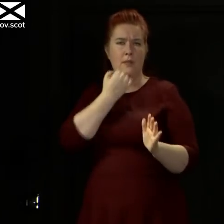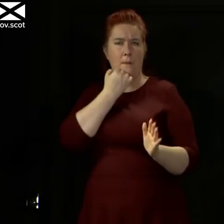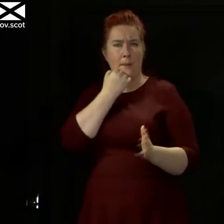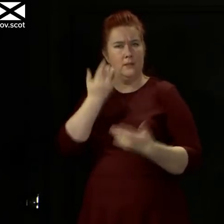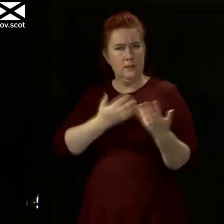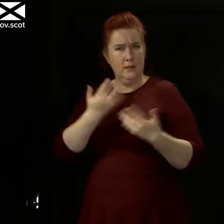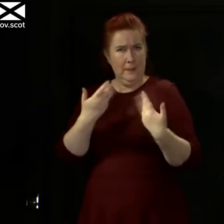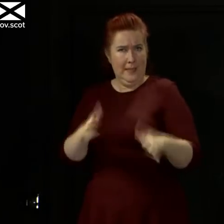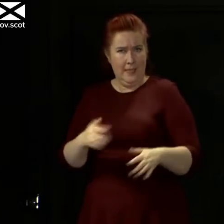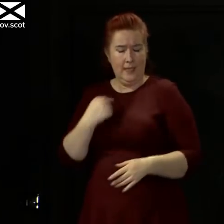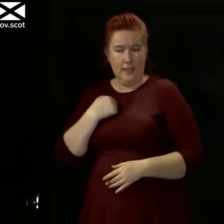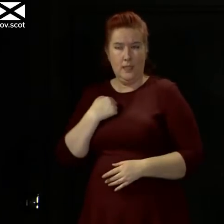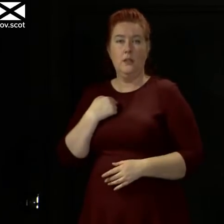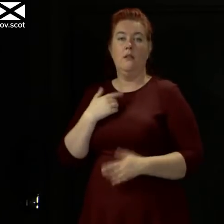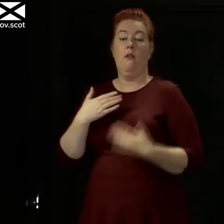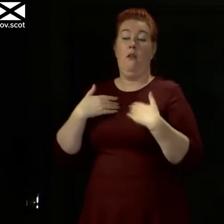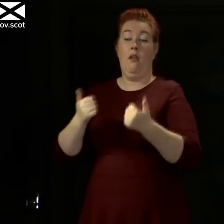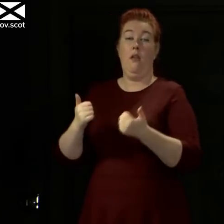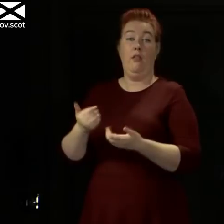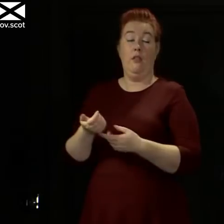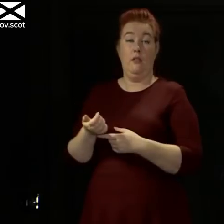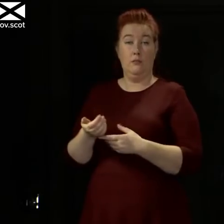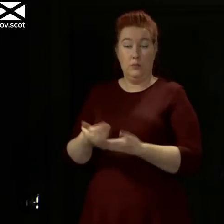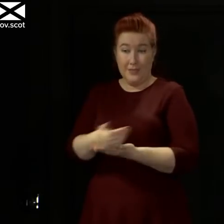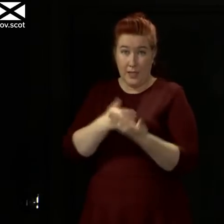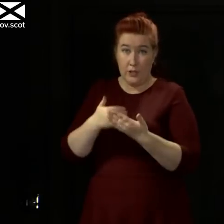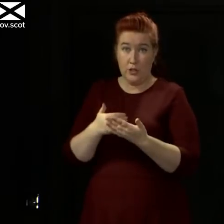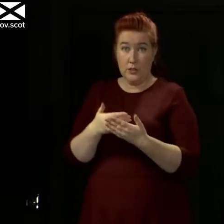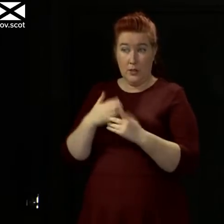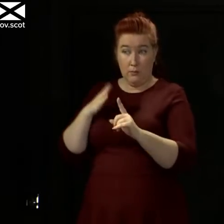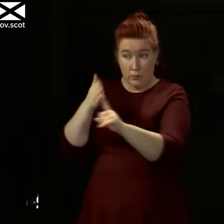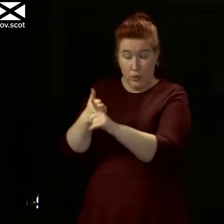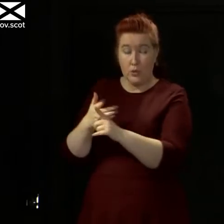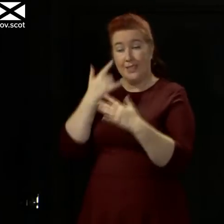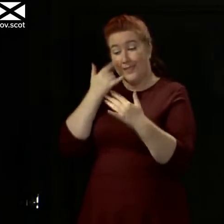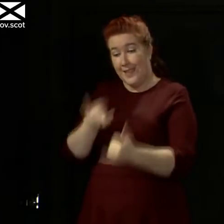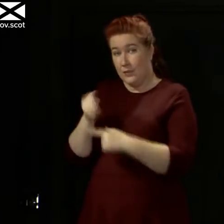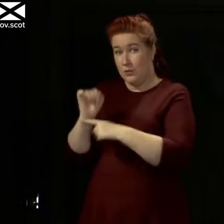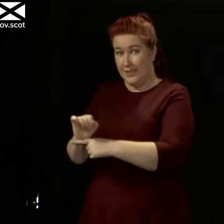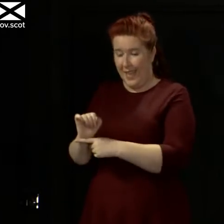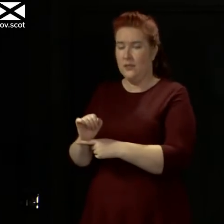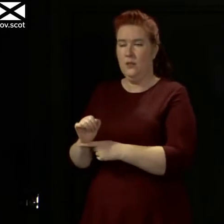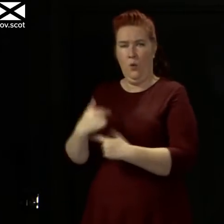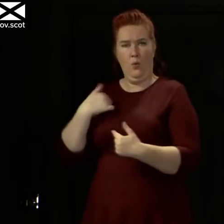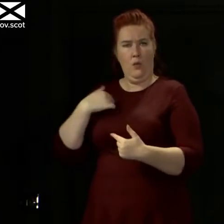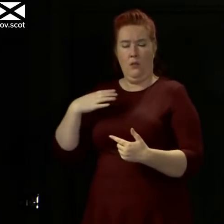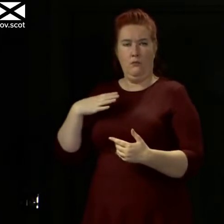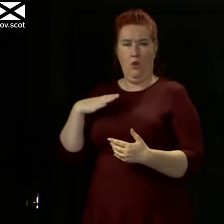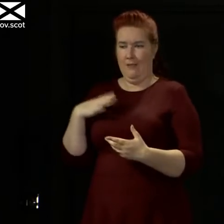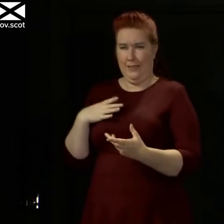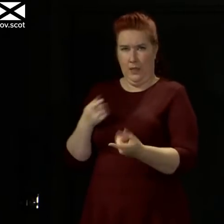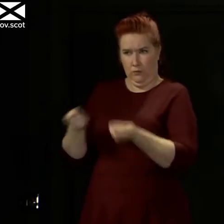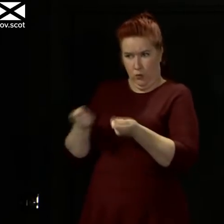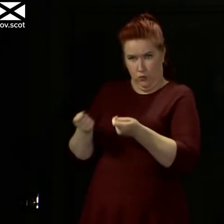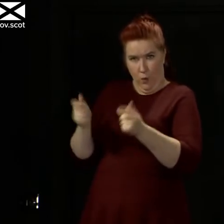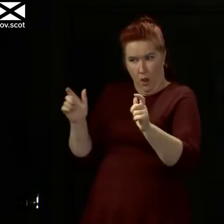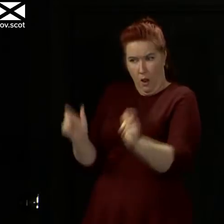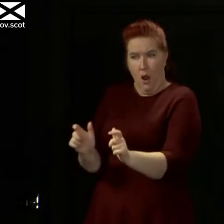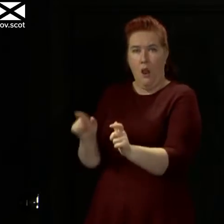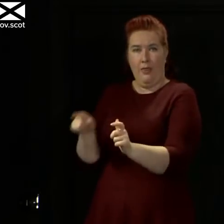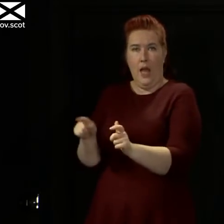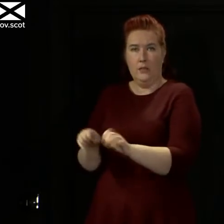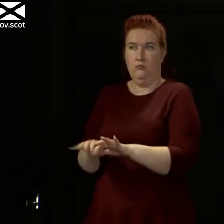that the health protection approach and Test and Protect is working to contain this outbreak at the moment.